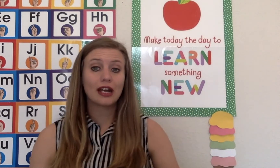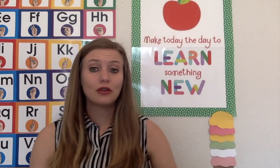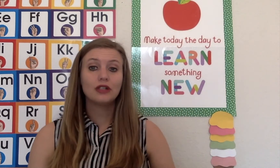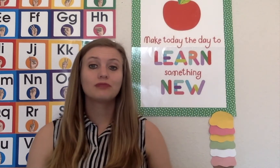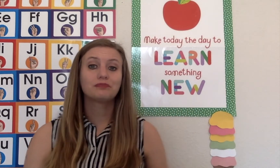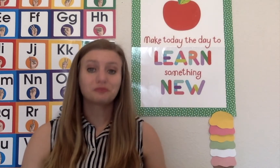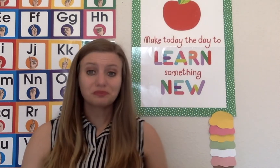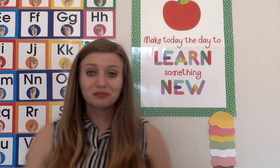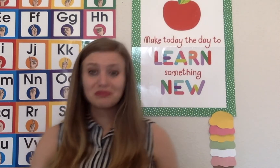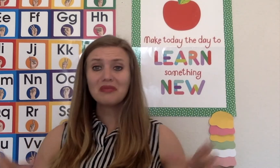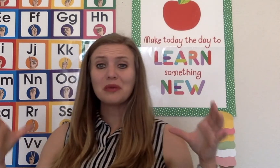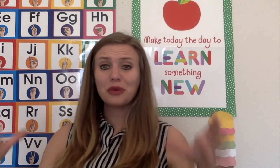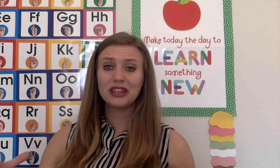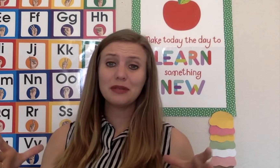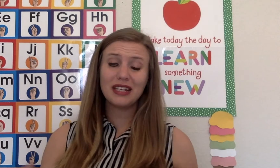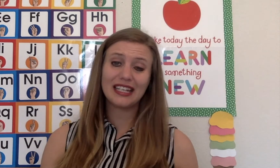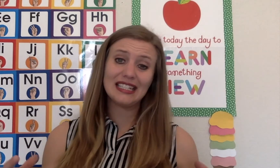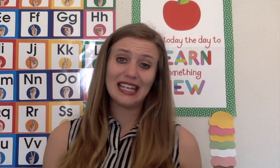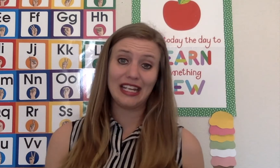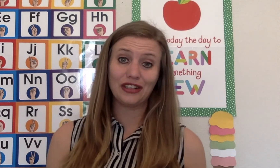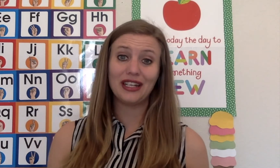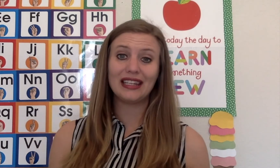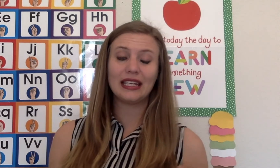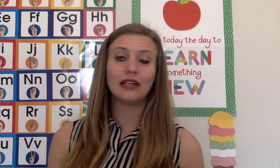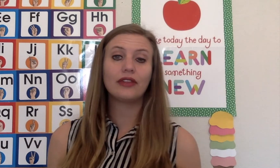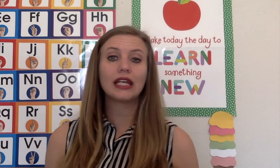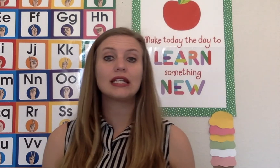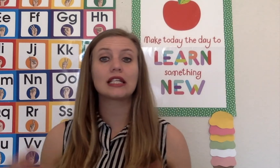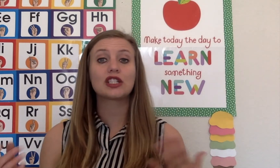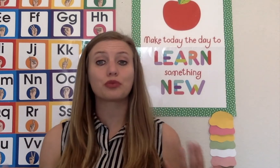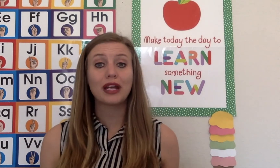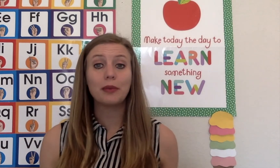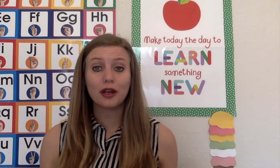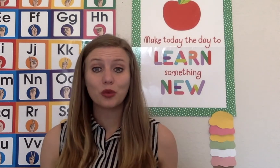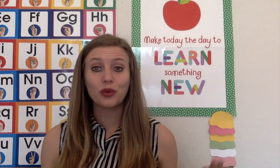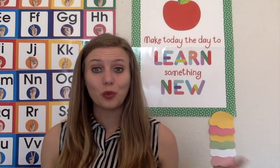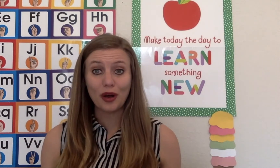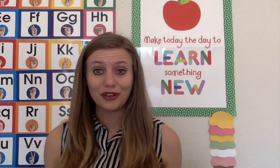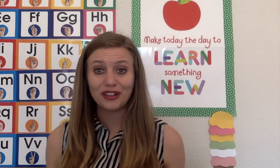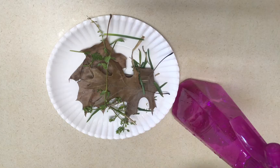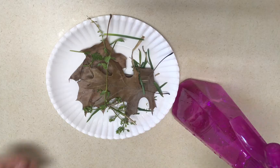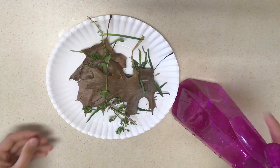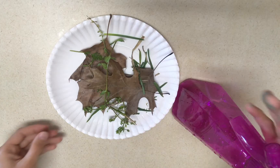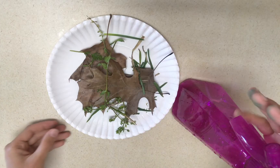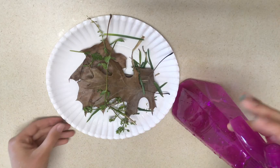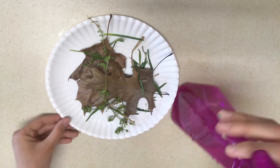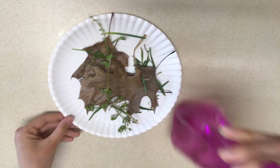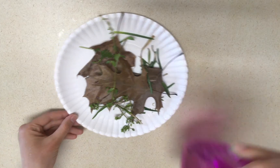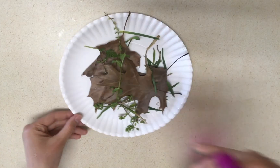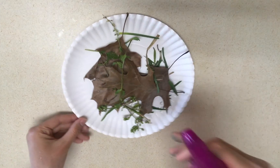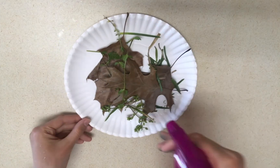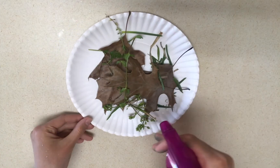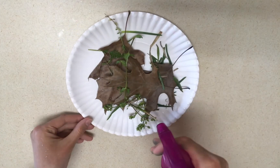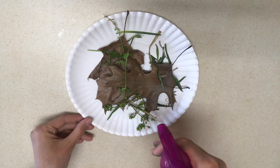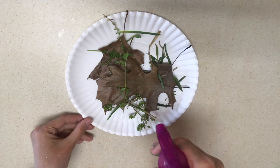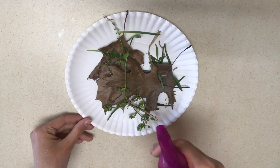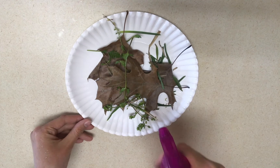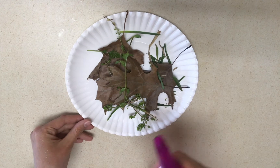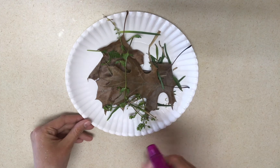put them in a container and then give the kids a spray bottle with water. Let them spray the leaves like it rain and let them